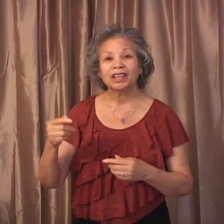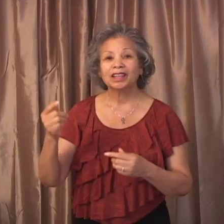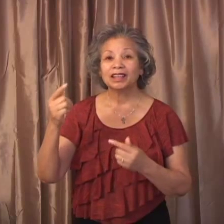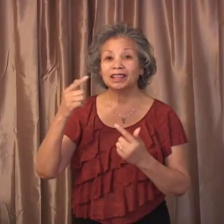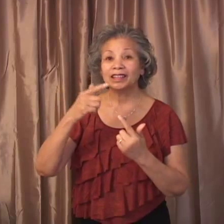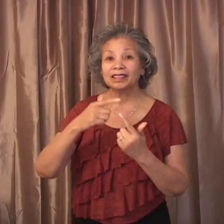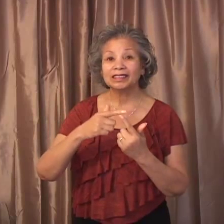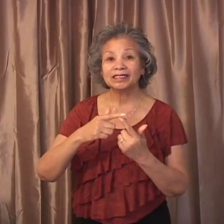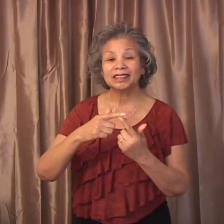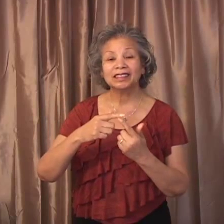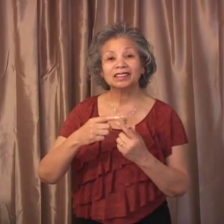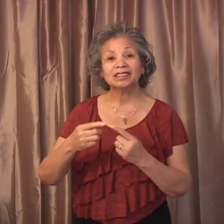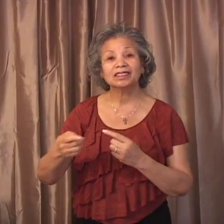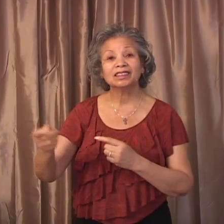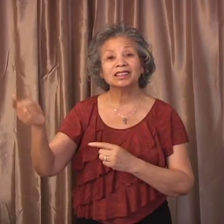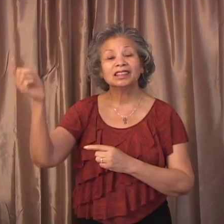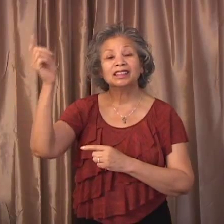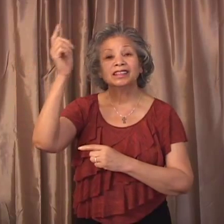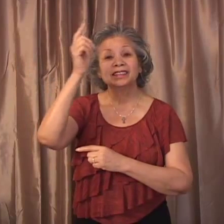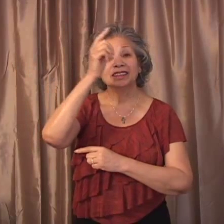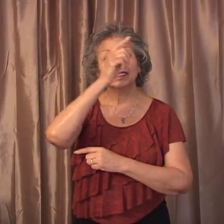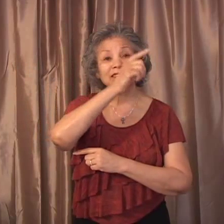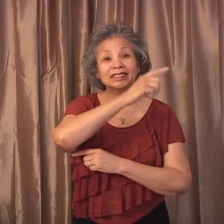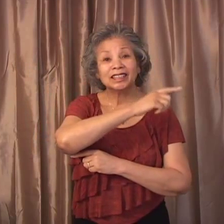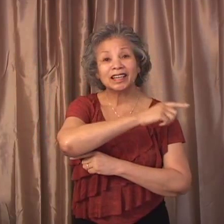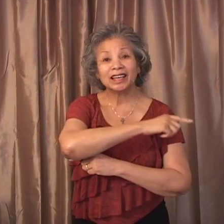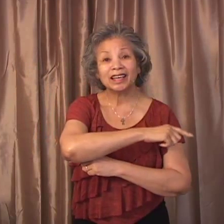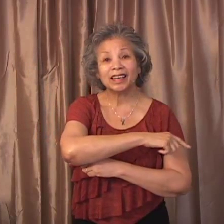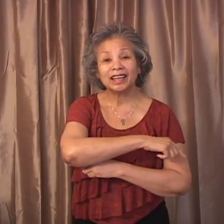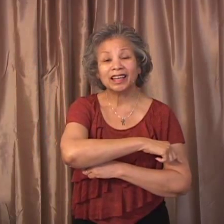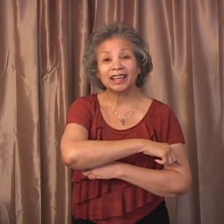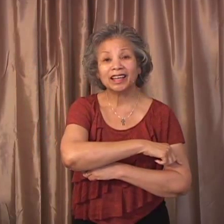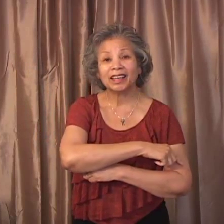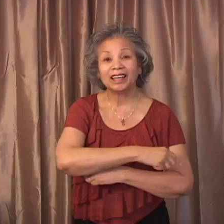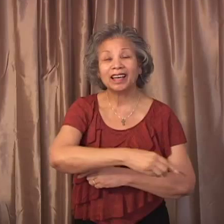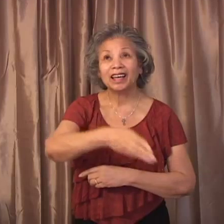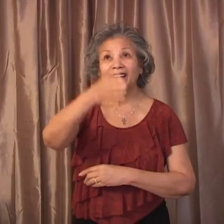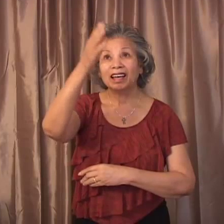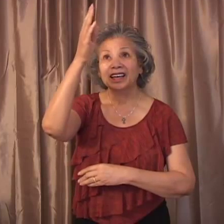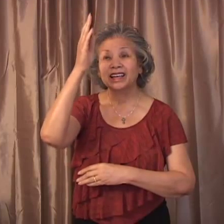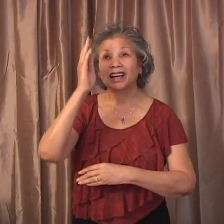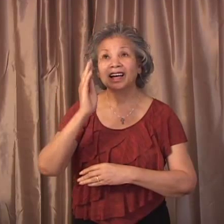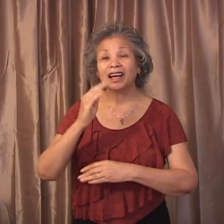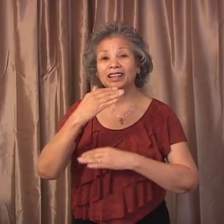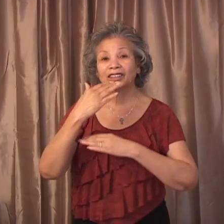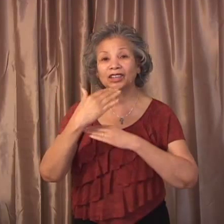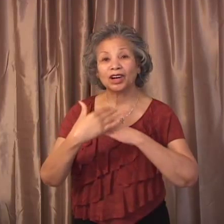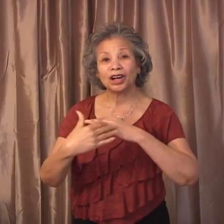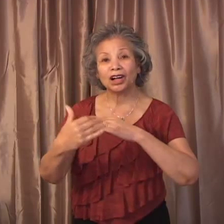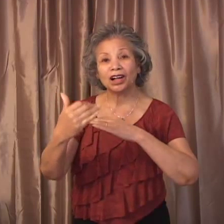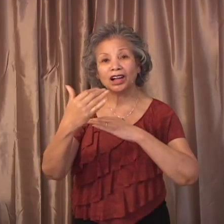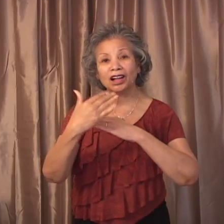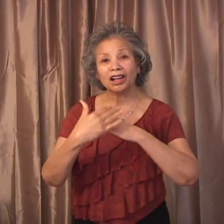Until the day God calls